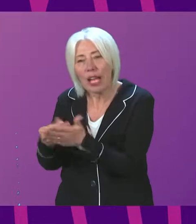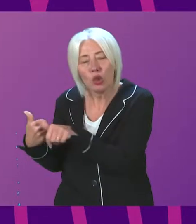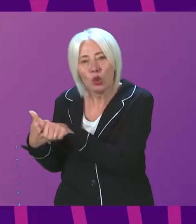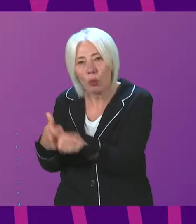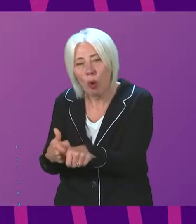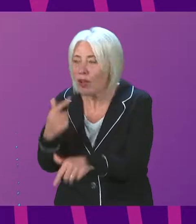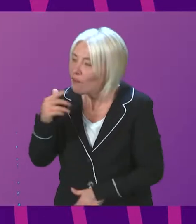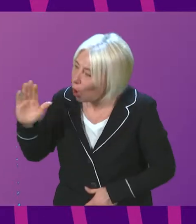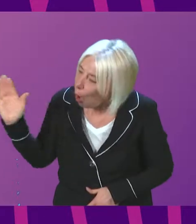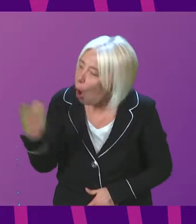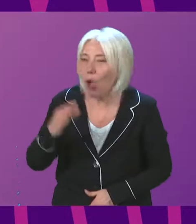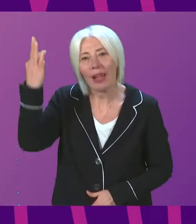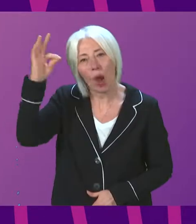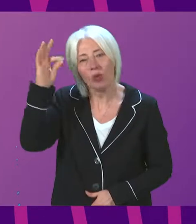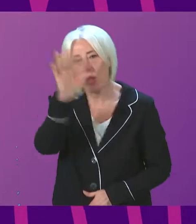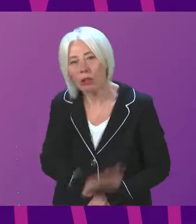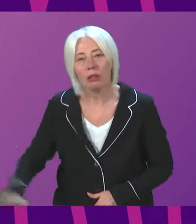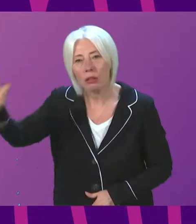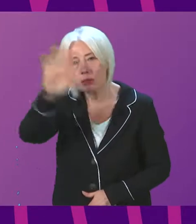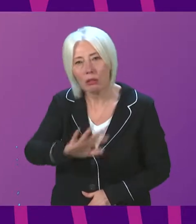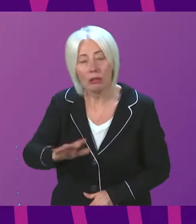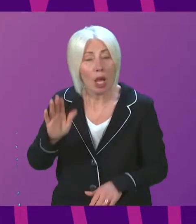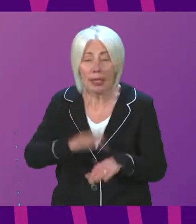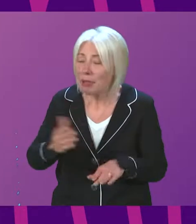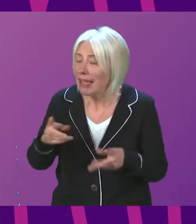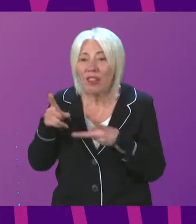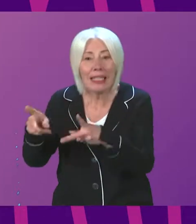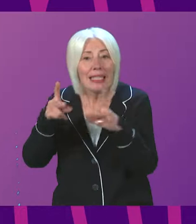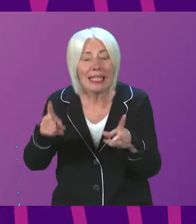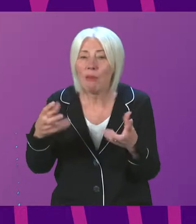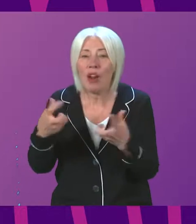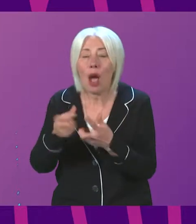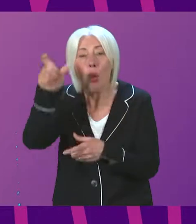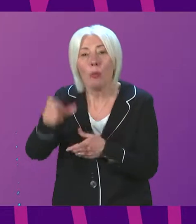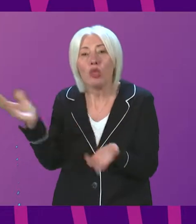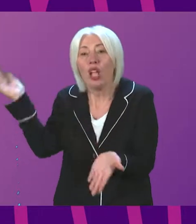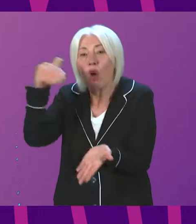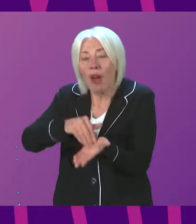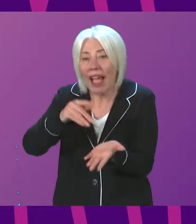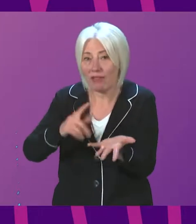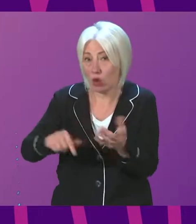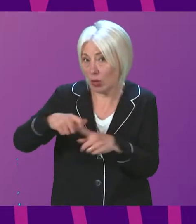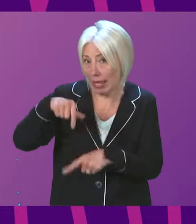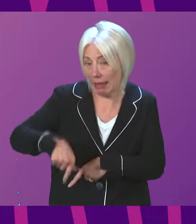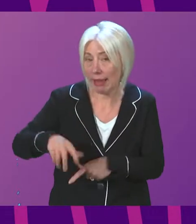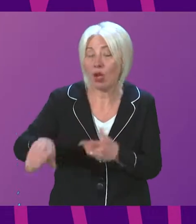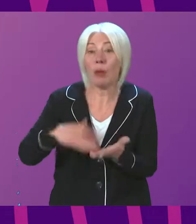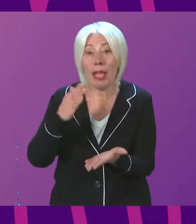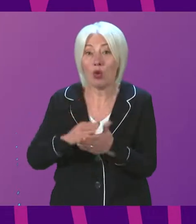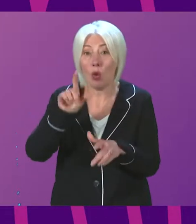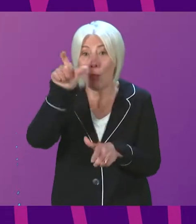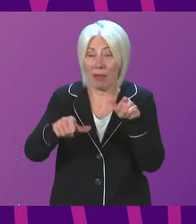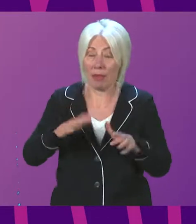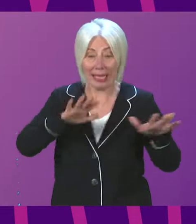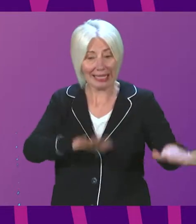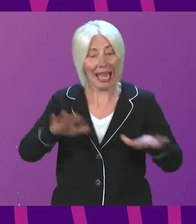for all local authorities no matter the scheme someone has arrived through to ensure that those settling here can have